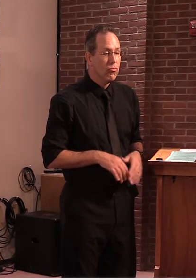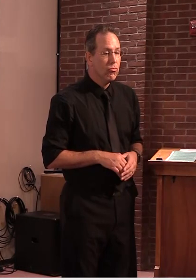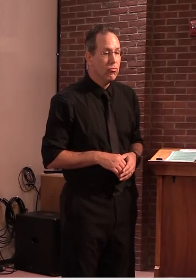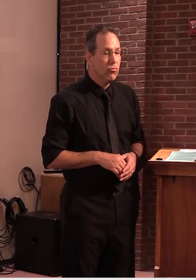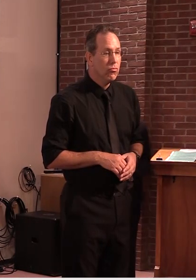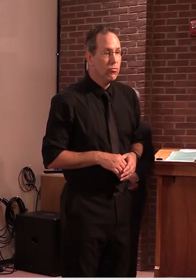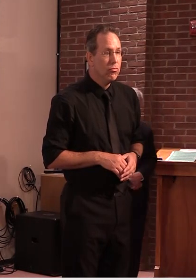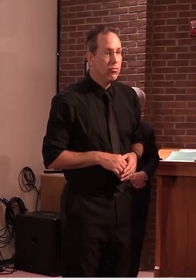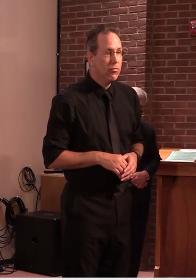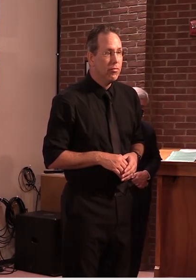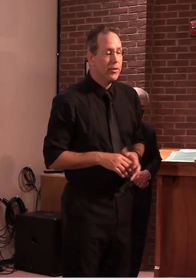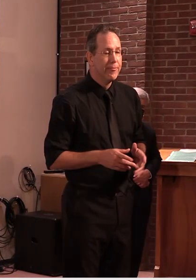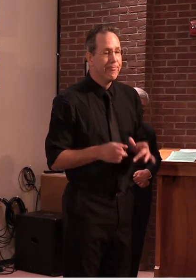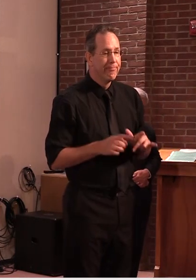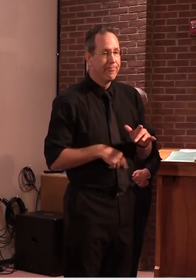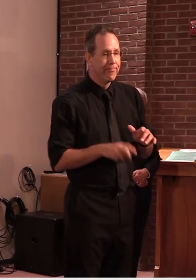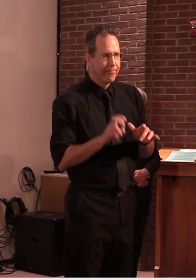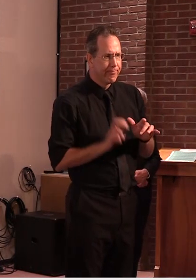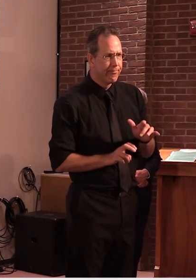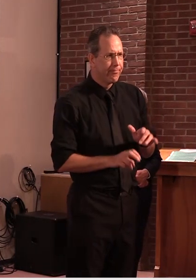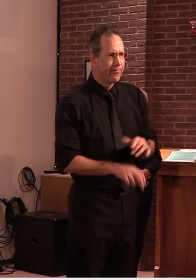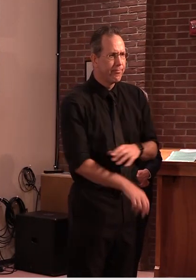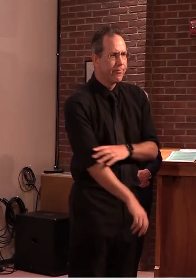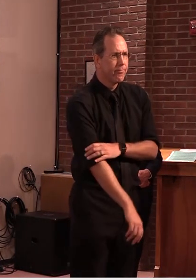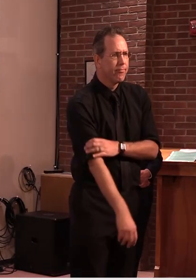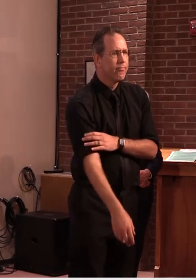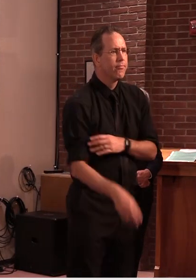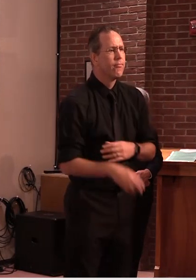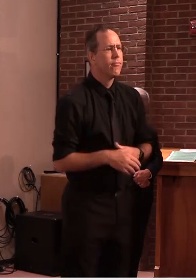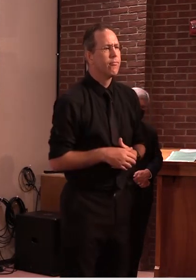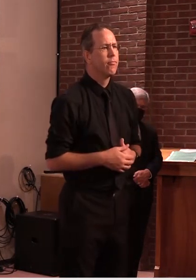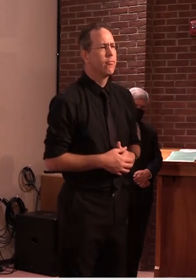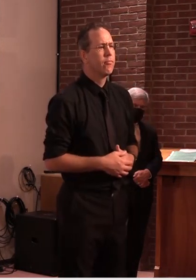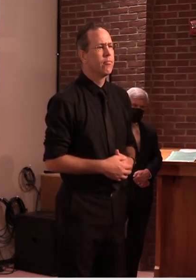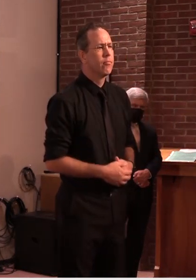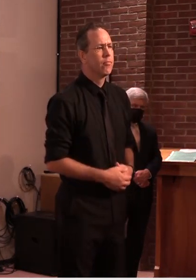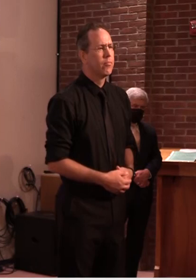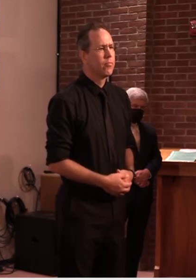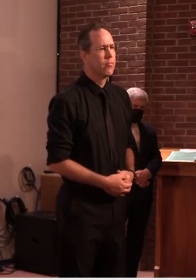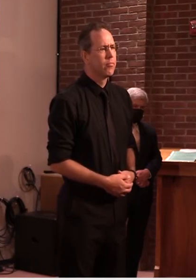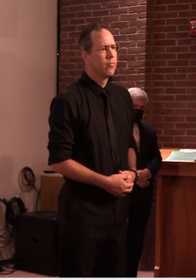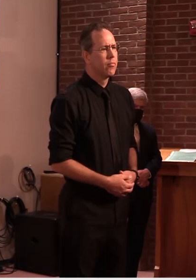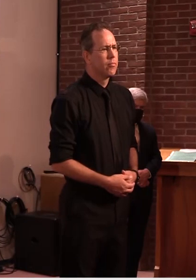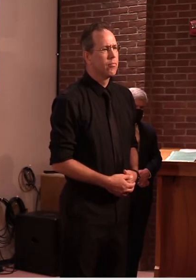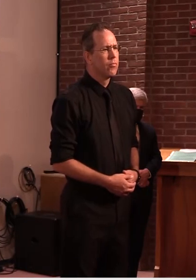all right if we have no kathy we'll go to riley at the burlington free press all